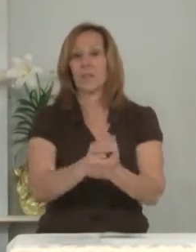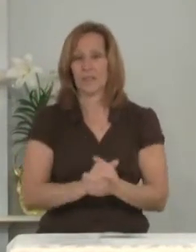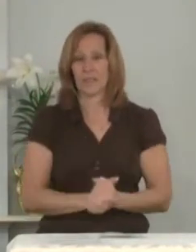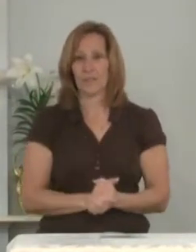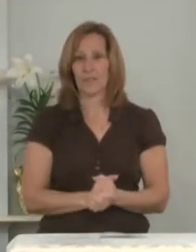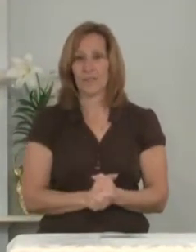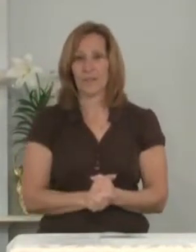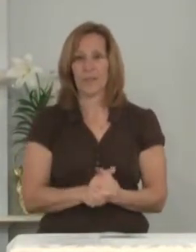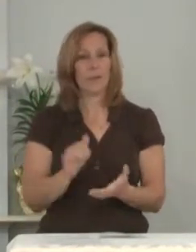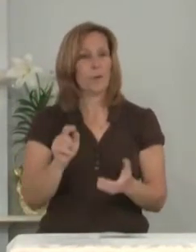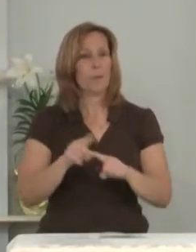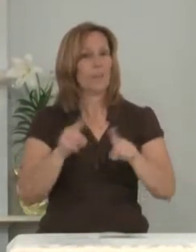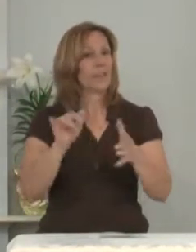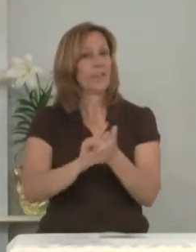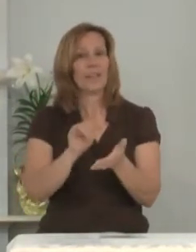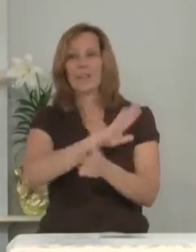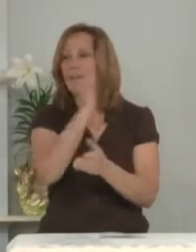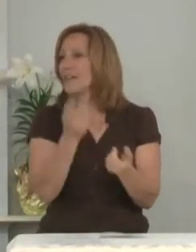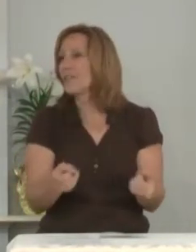But that never happened.